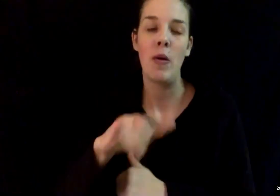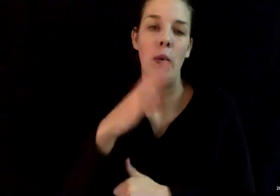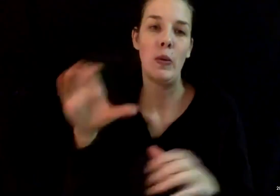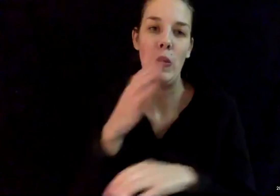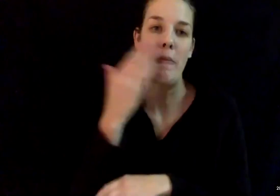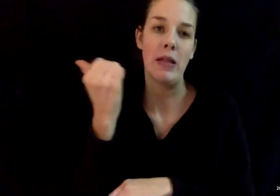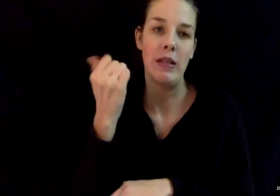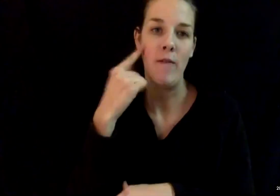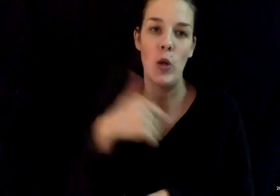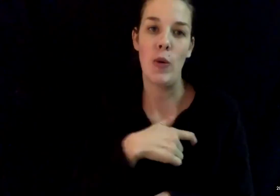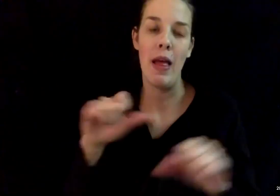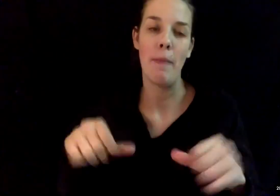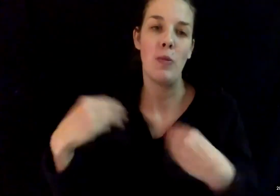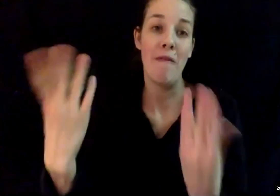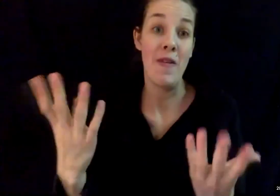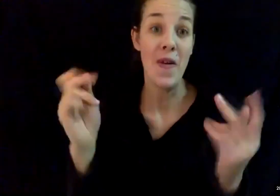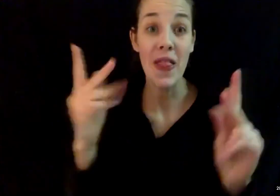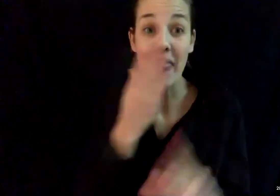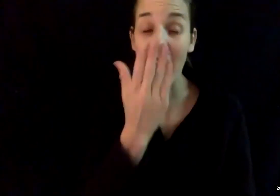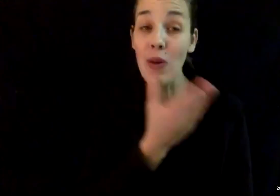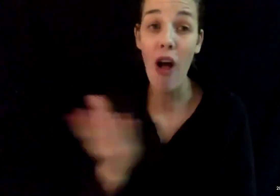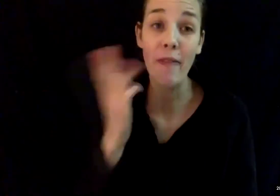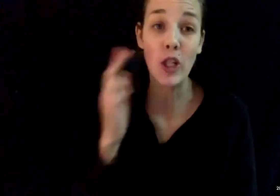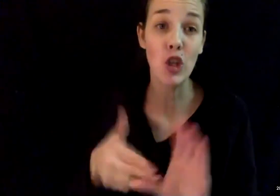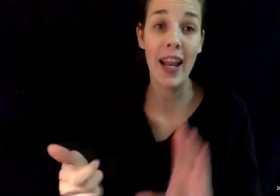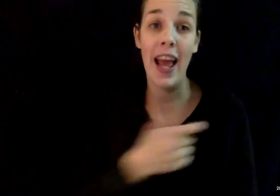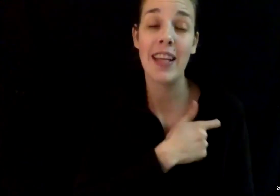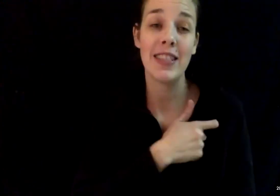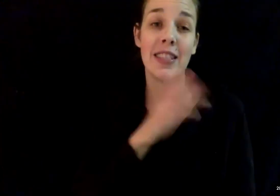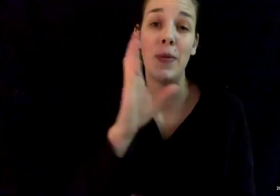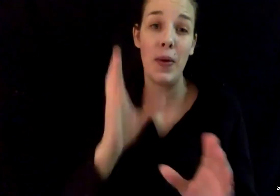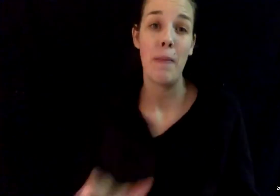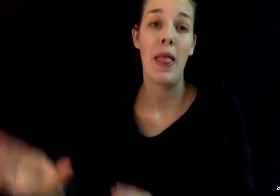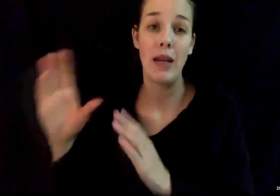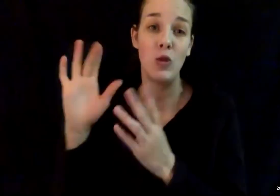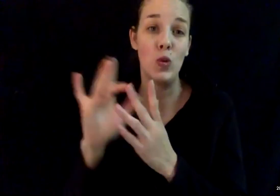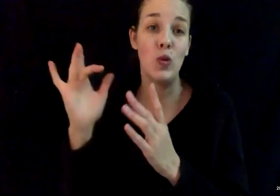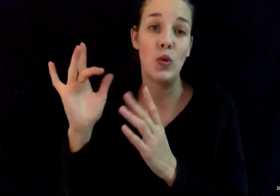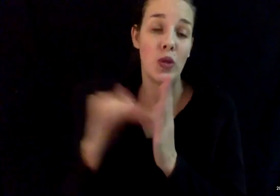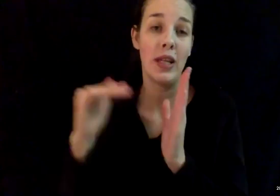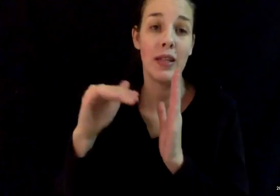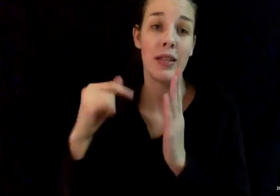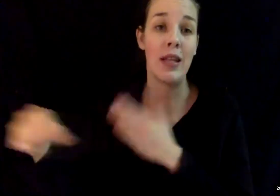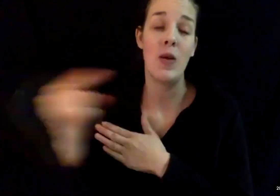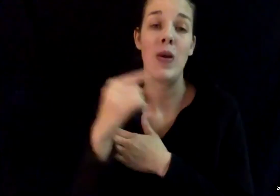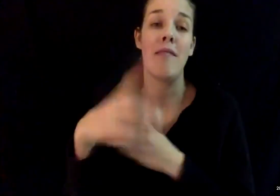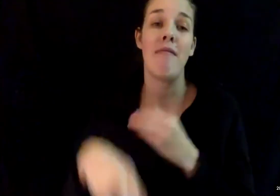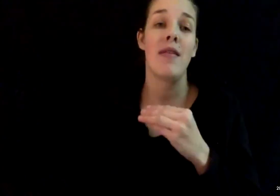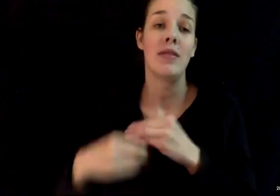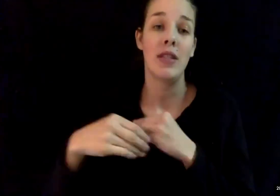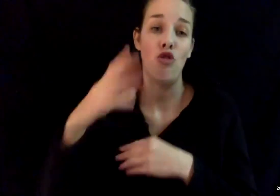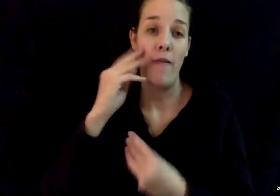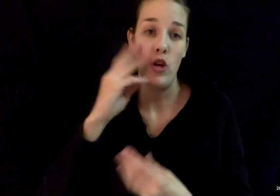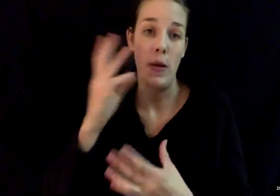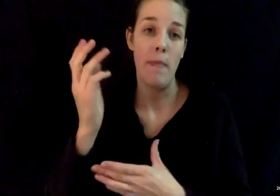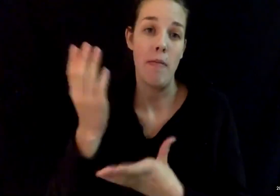for what we're able to provide to you. Thank you all for joining us. We plan to reach back out to you again next week with additional information as